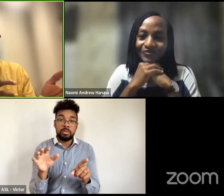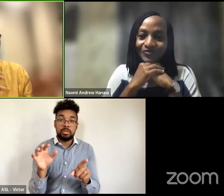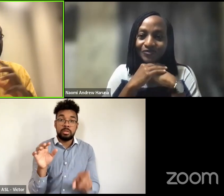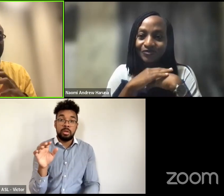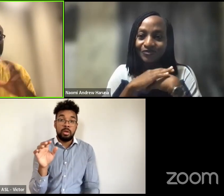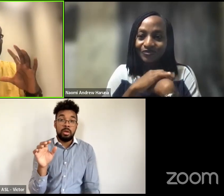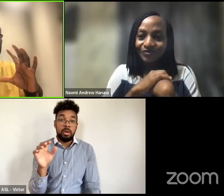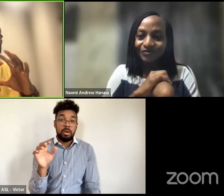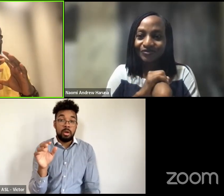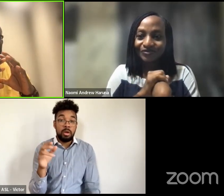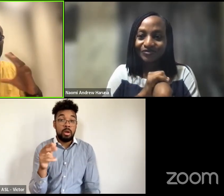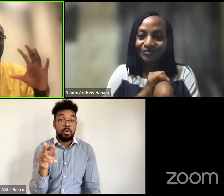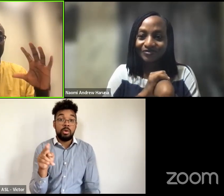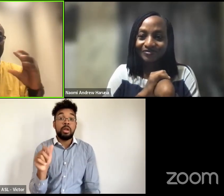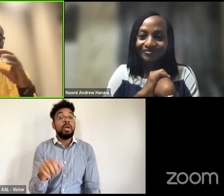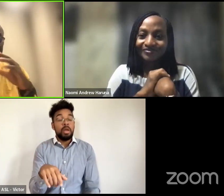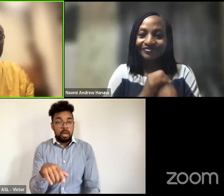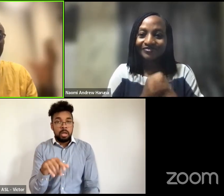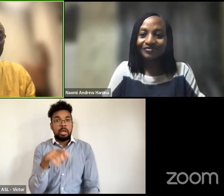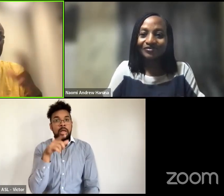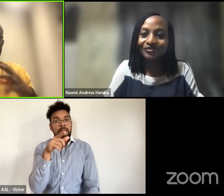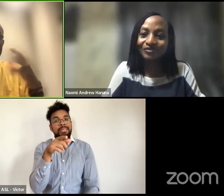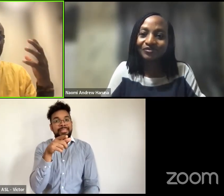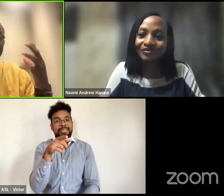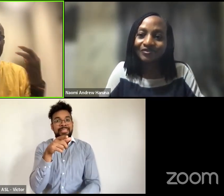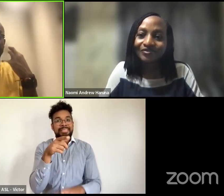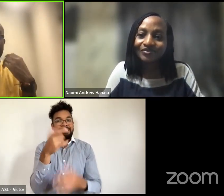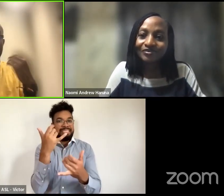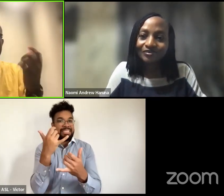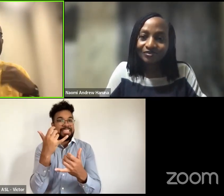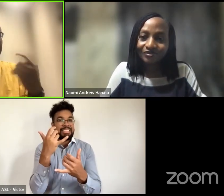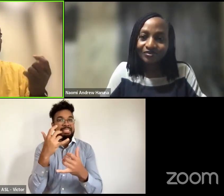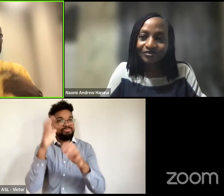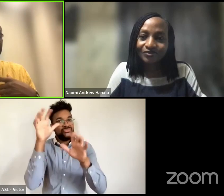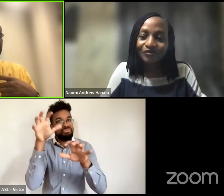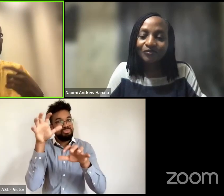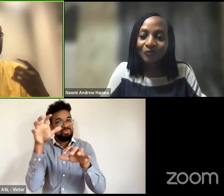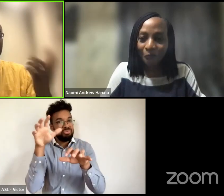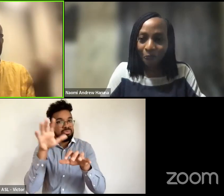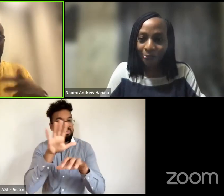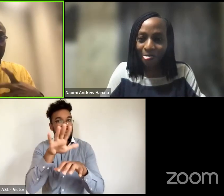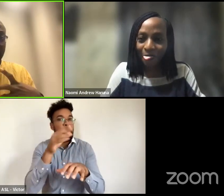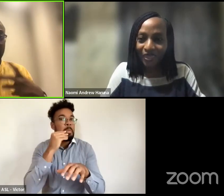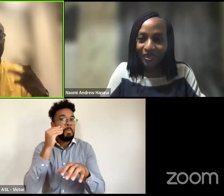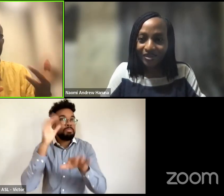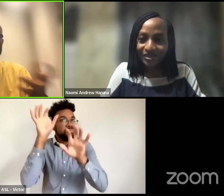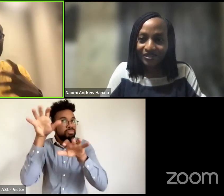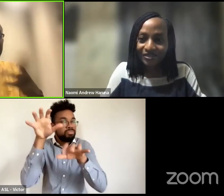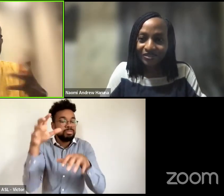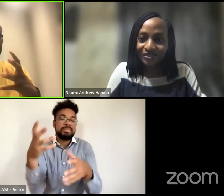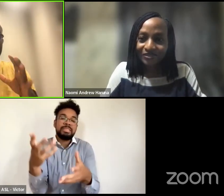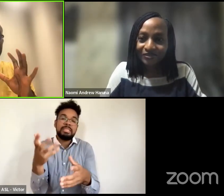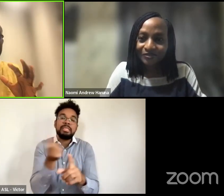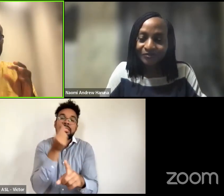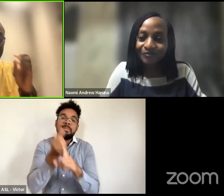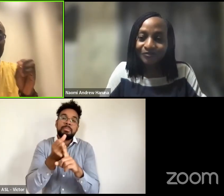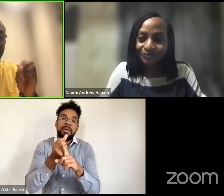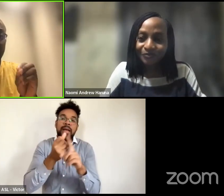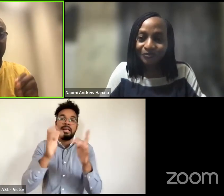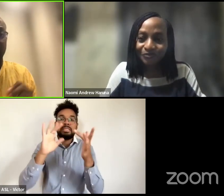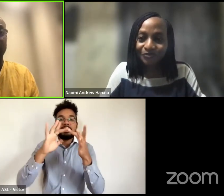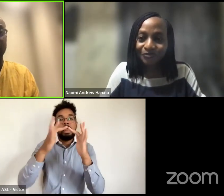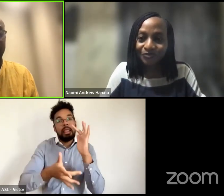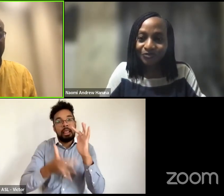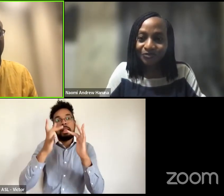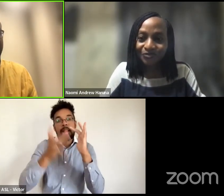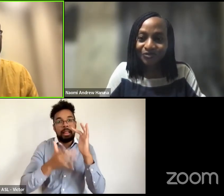tend to affect the um the bandwidth of the internet so um they might be going off um video back and forth but we